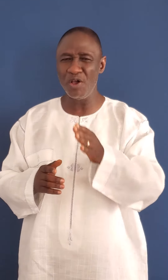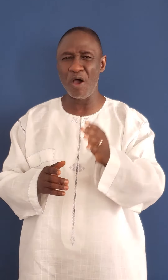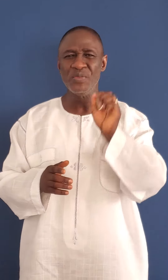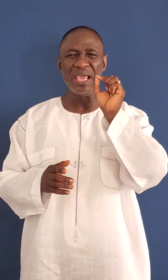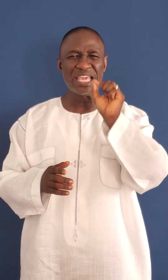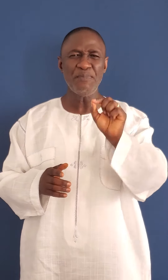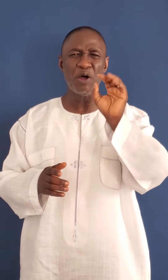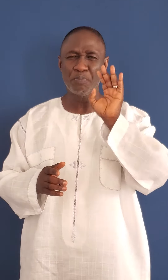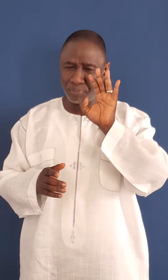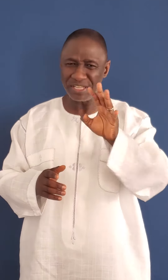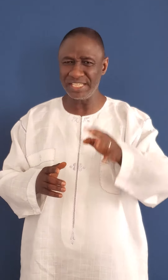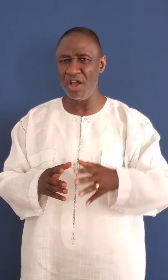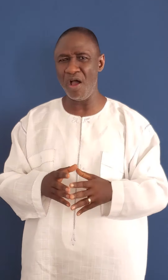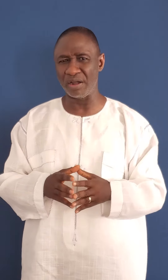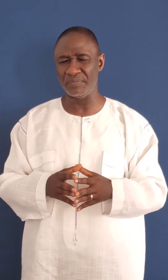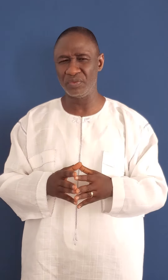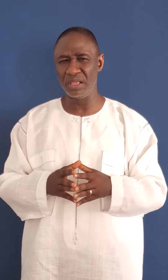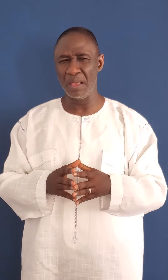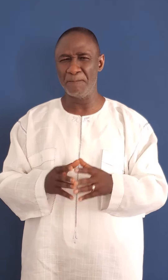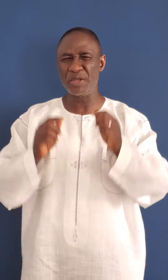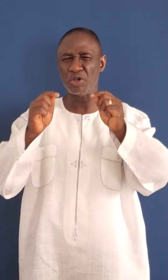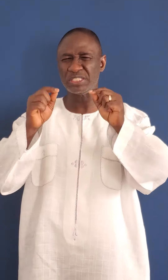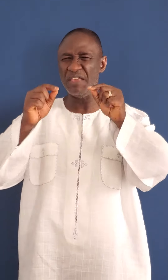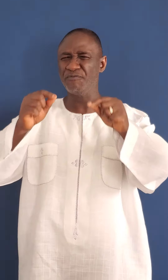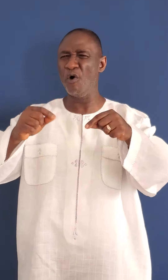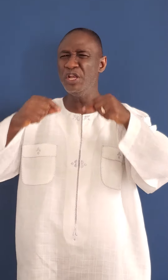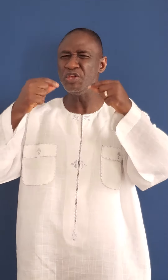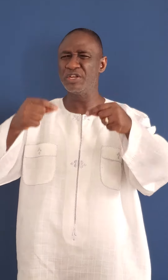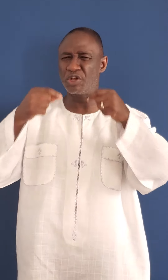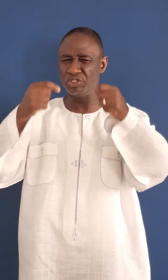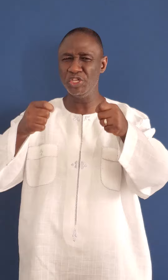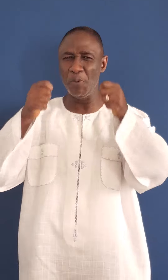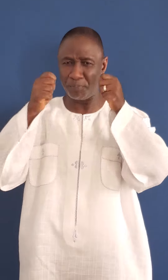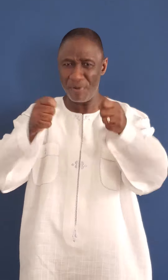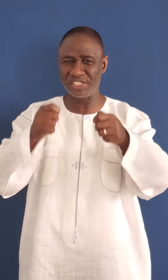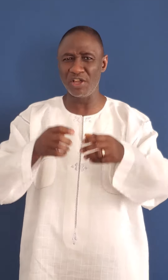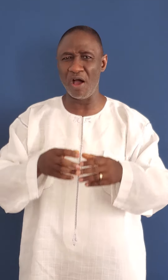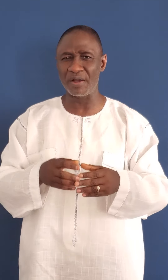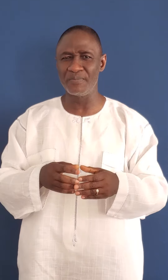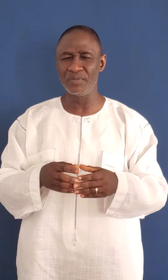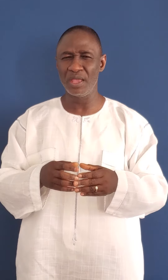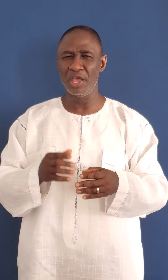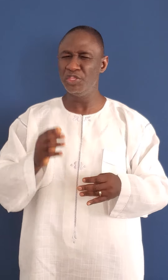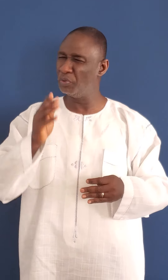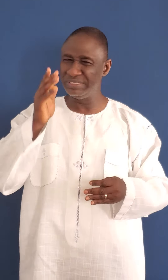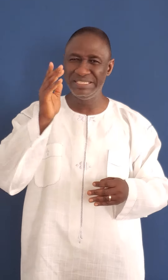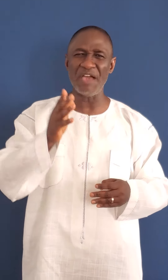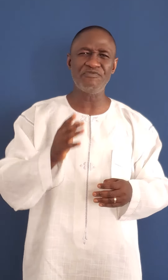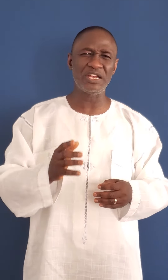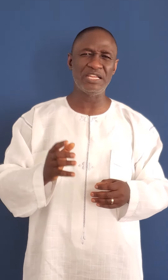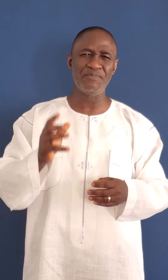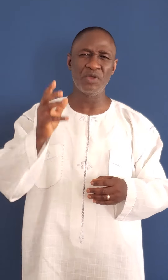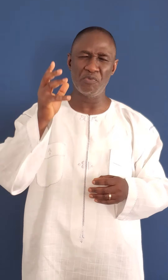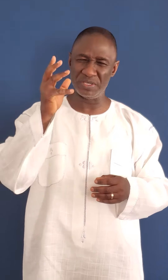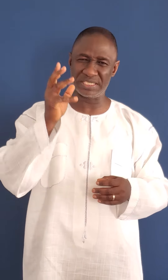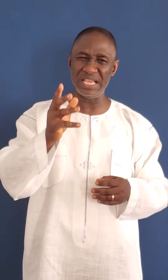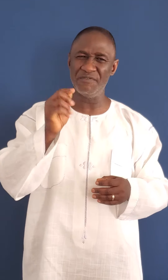on. Keep on pressing on because if only you can continue pressing on, you will definitely receive